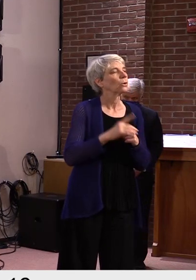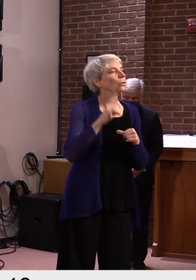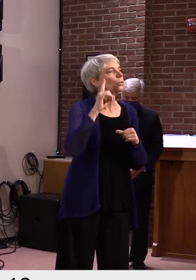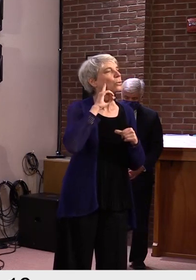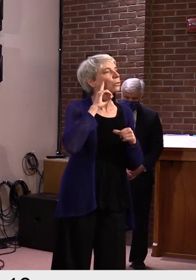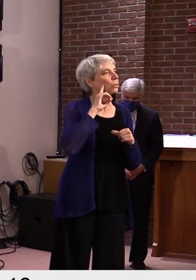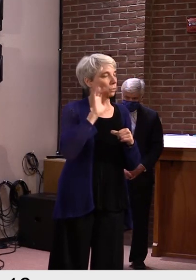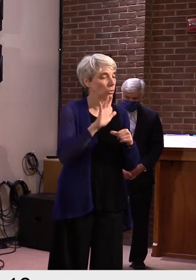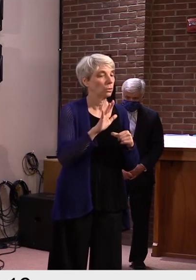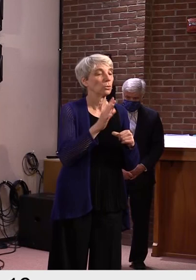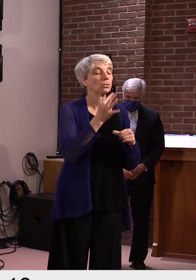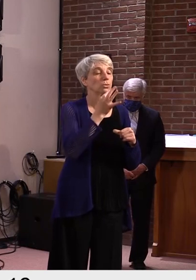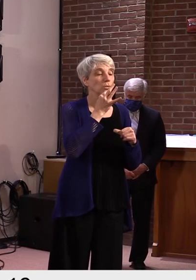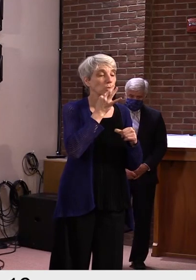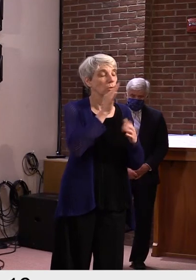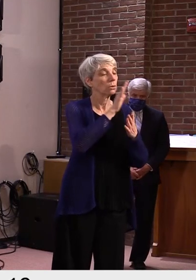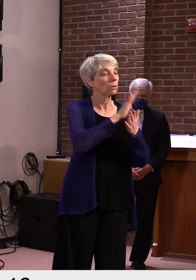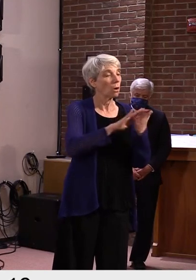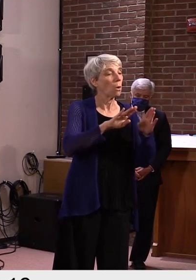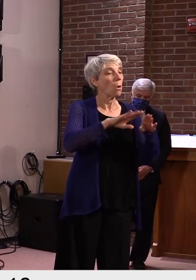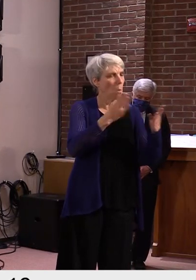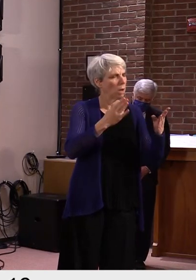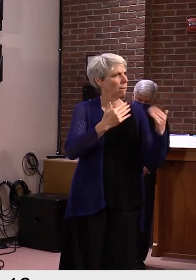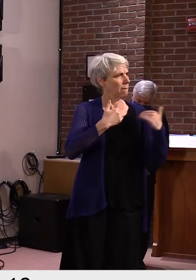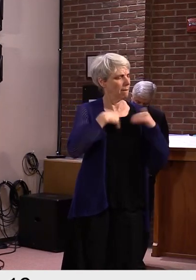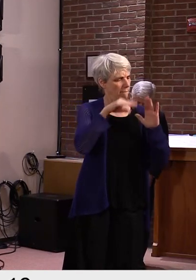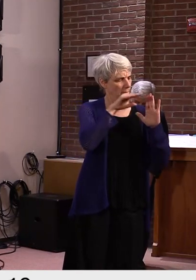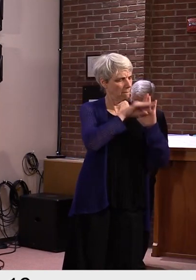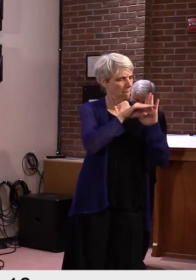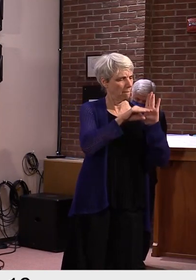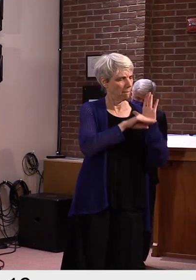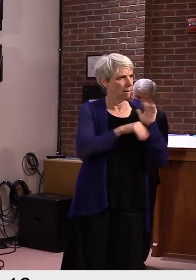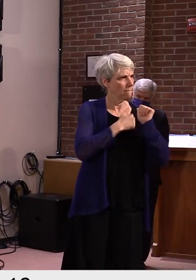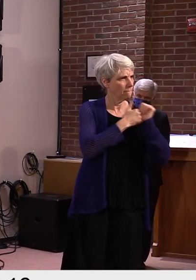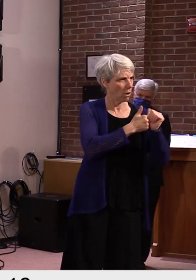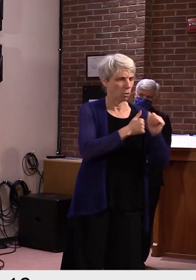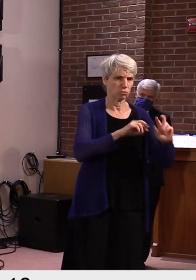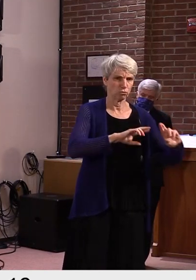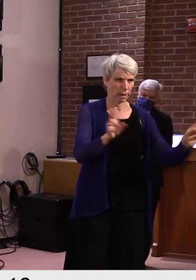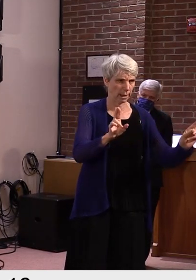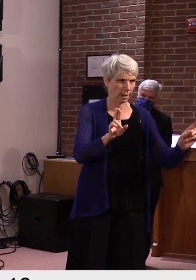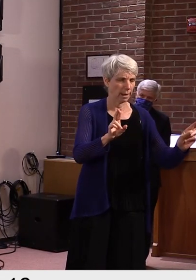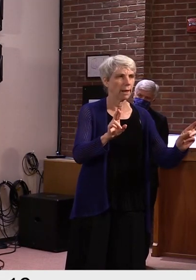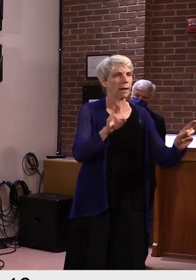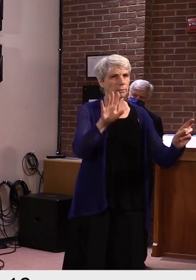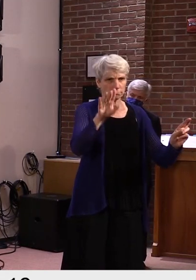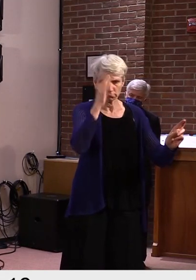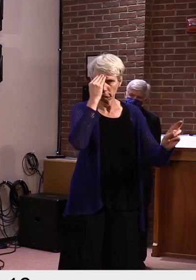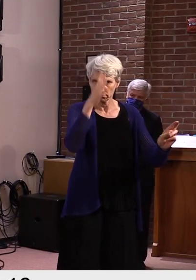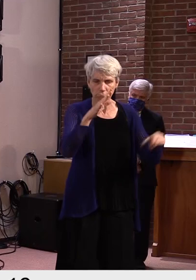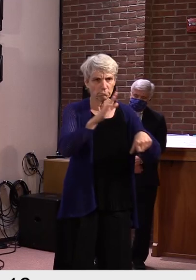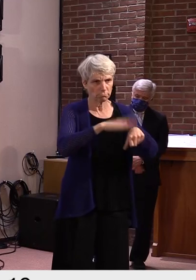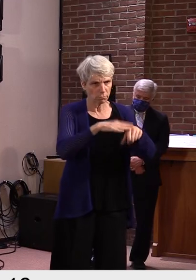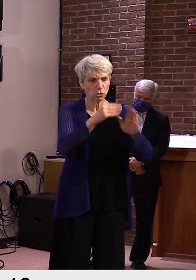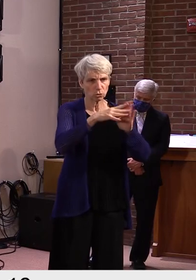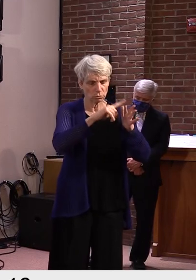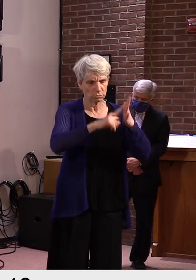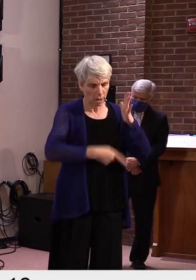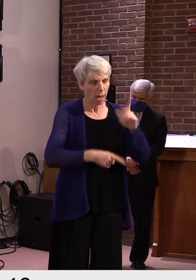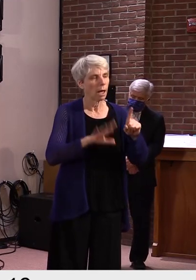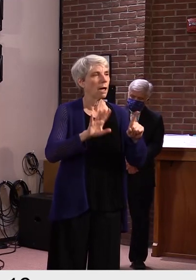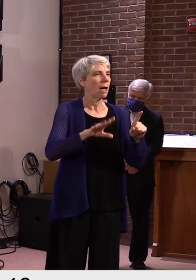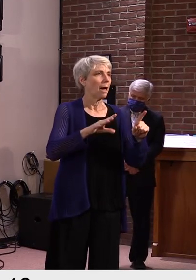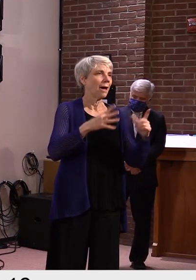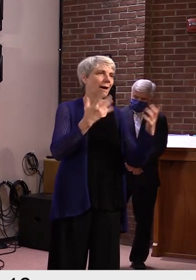colleges can reopen safely and that college students be safe. But of course, these things happen in the community. We have one of them castled into the college